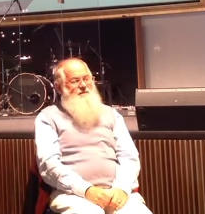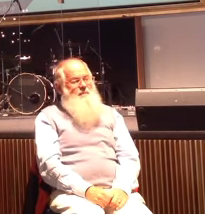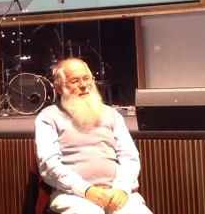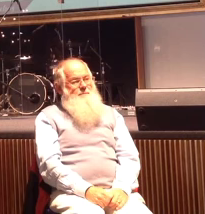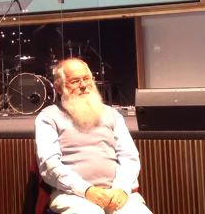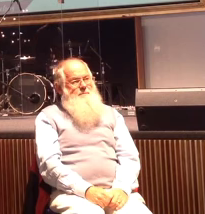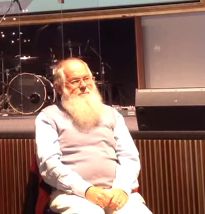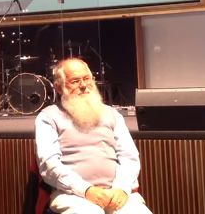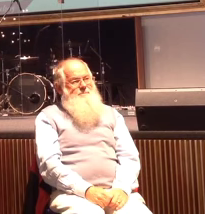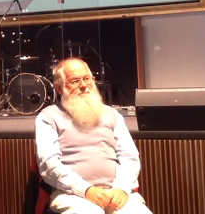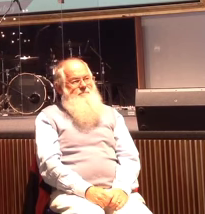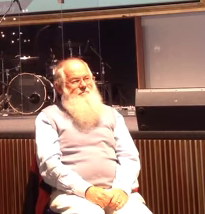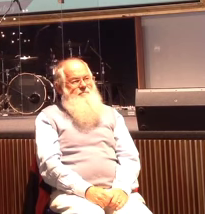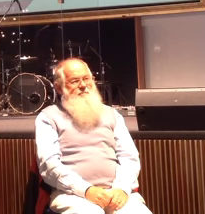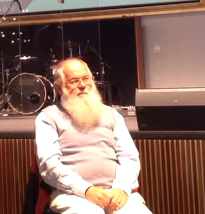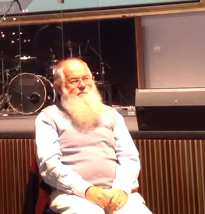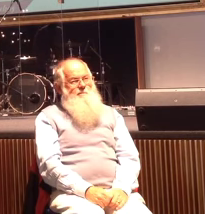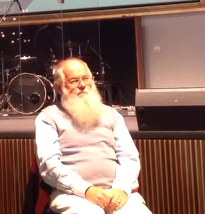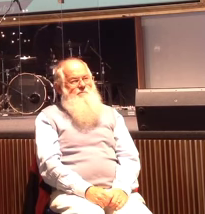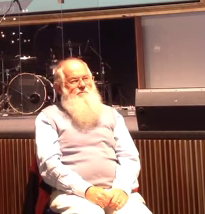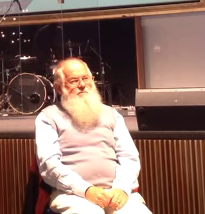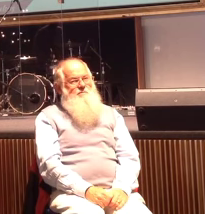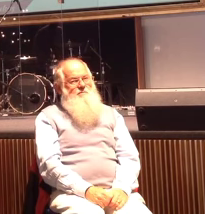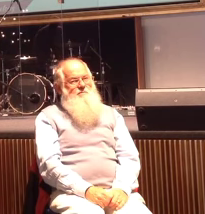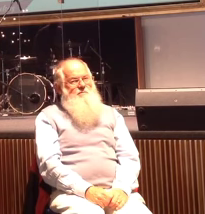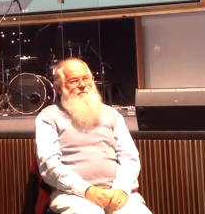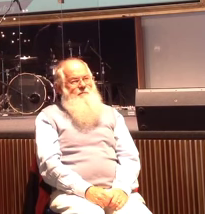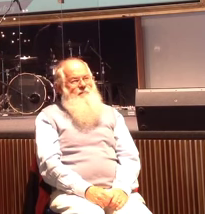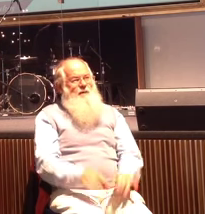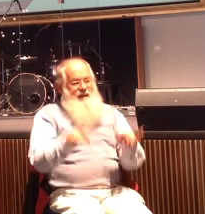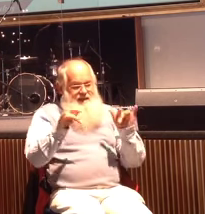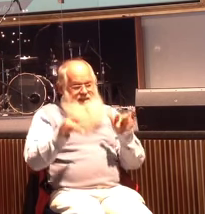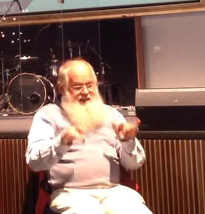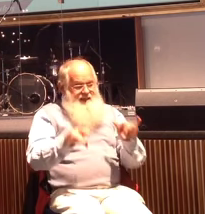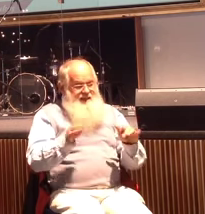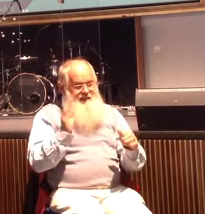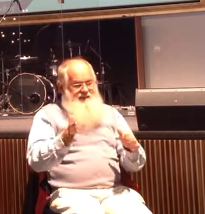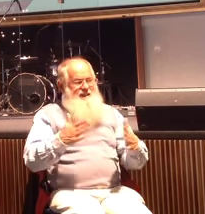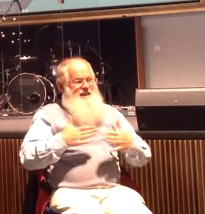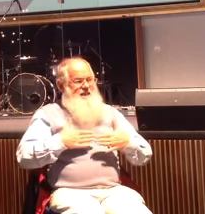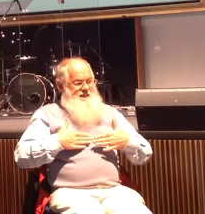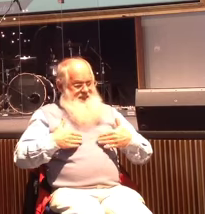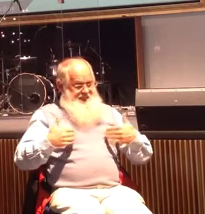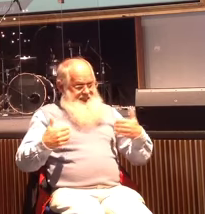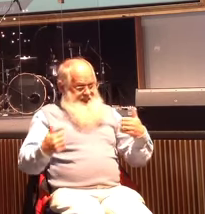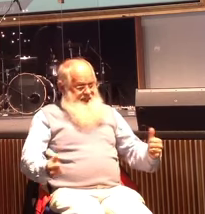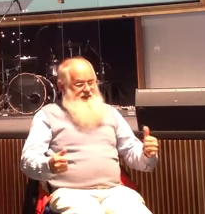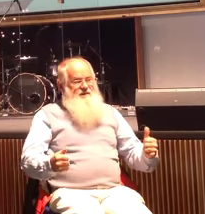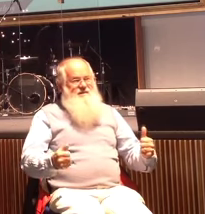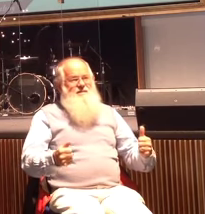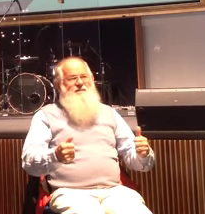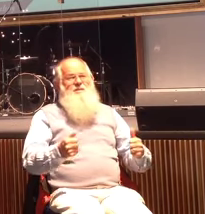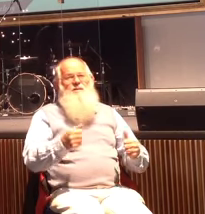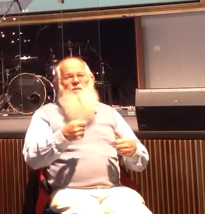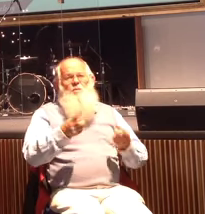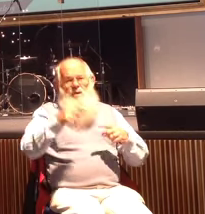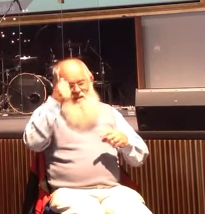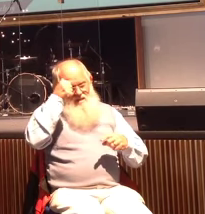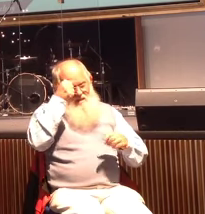And yet, he had healed the menace of their society. I mean, we all know that a naked person living in the tombs